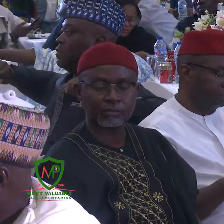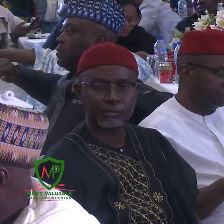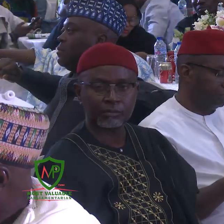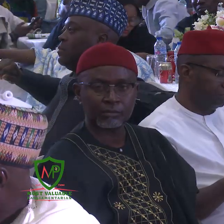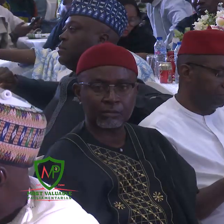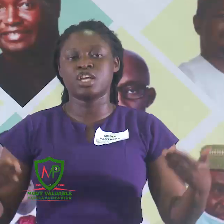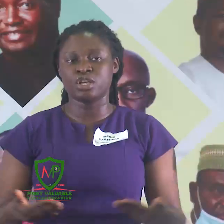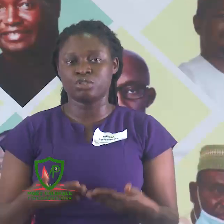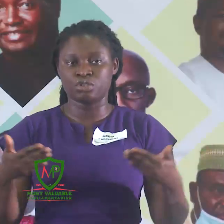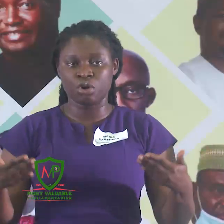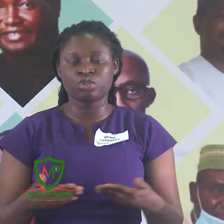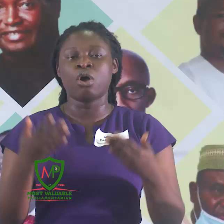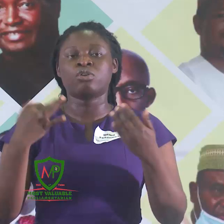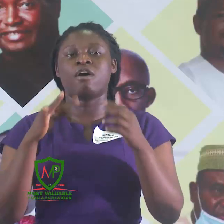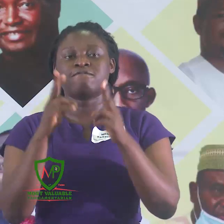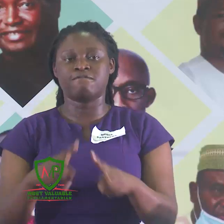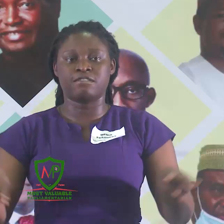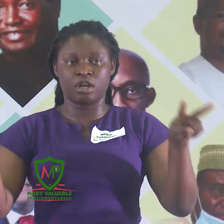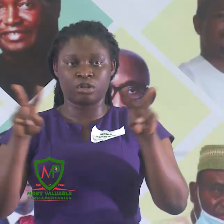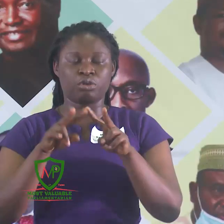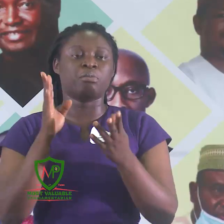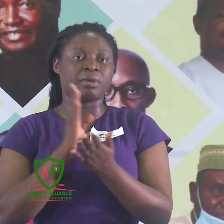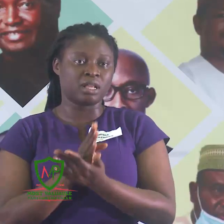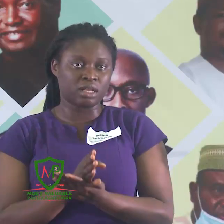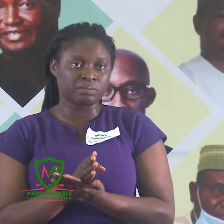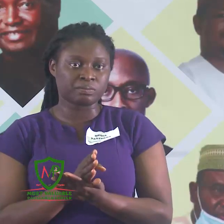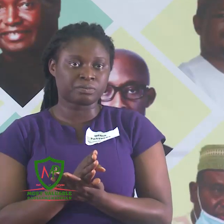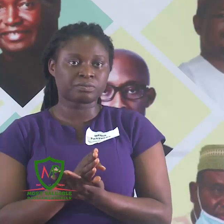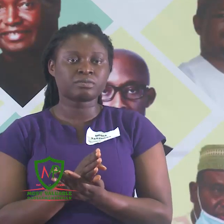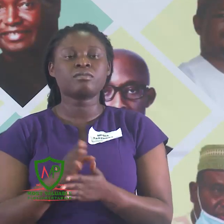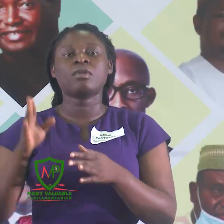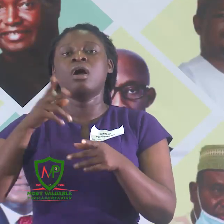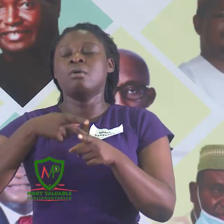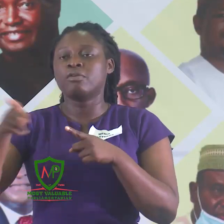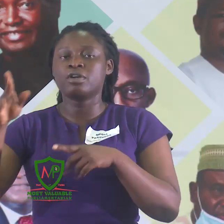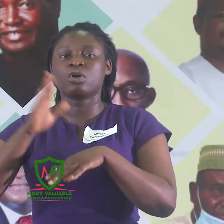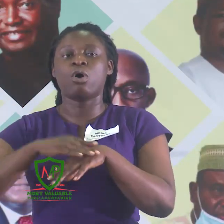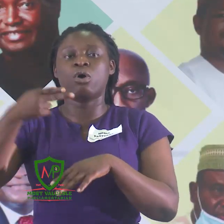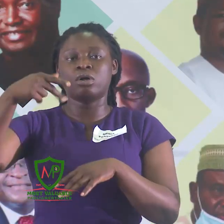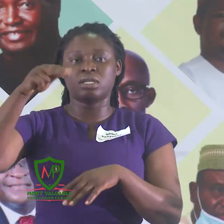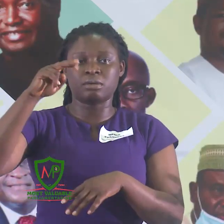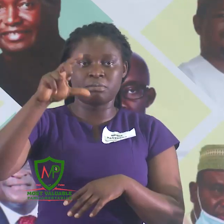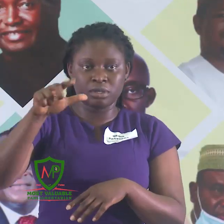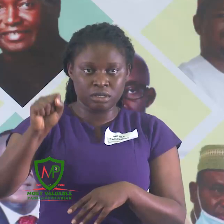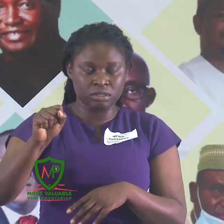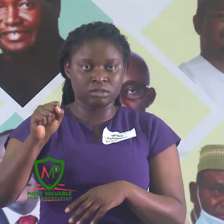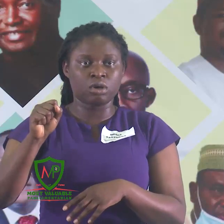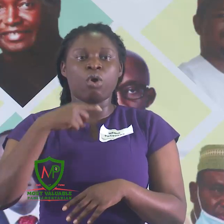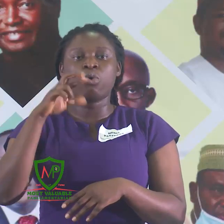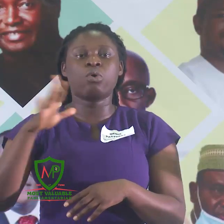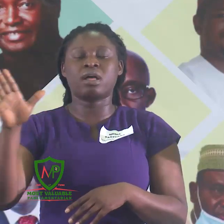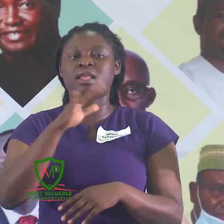introduction of value base. Professors on the planet whom I am the mouthpiece